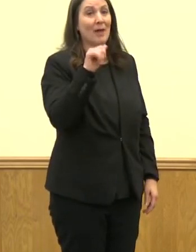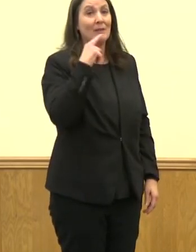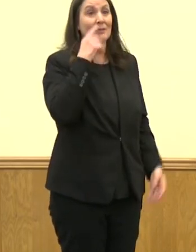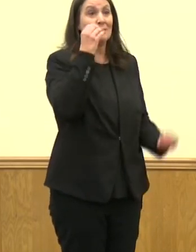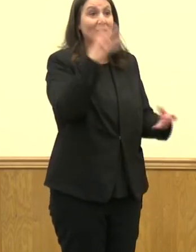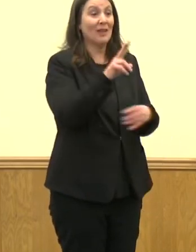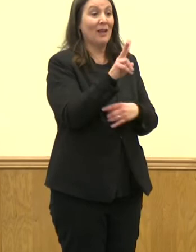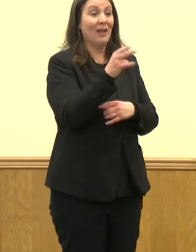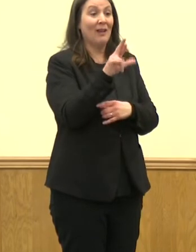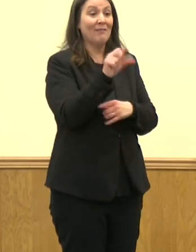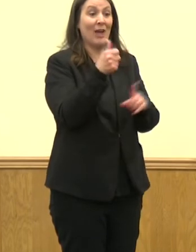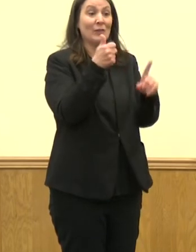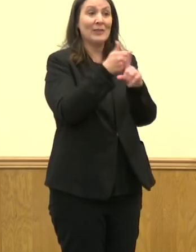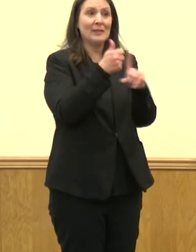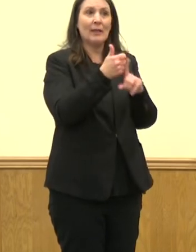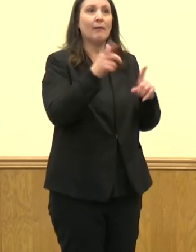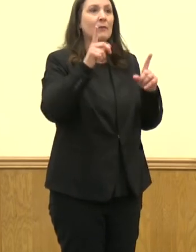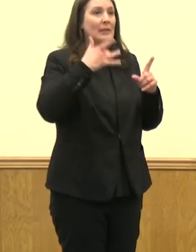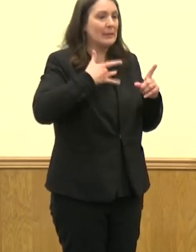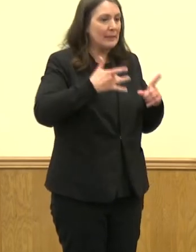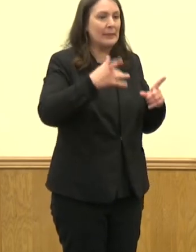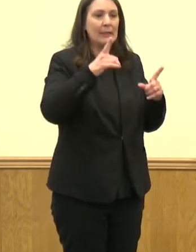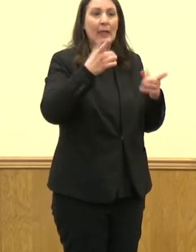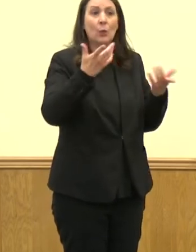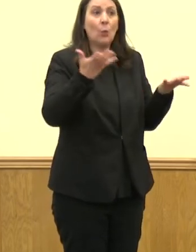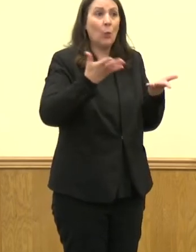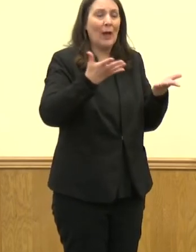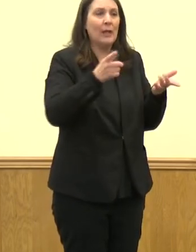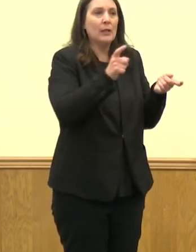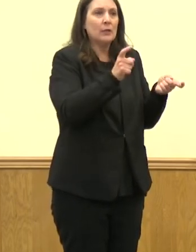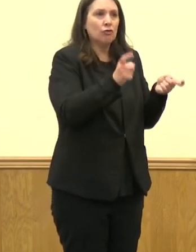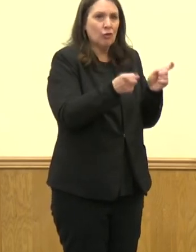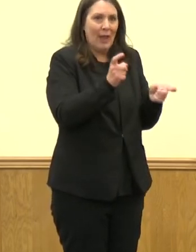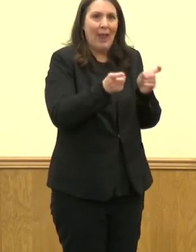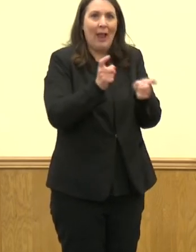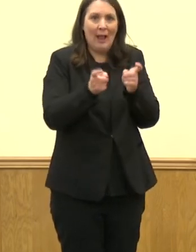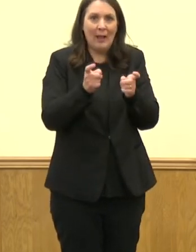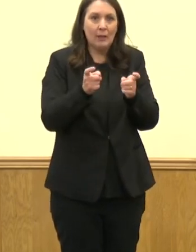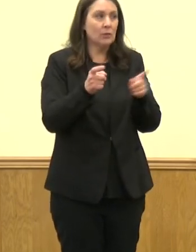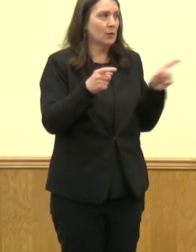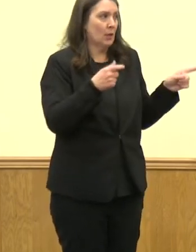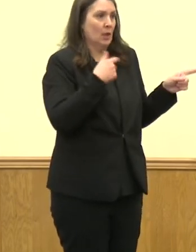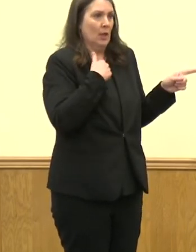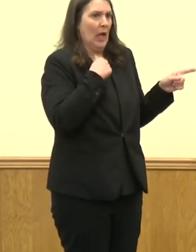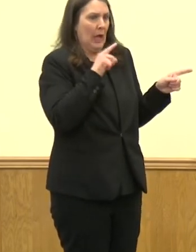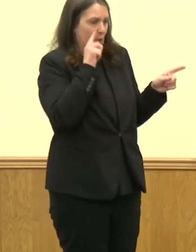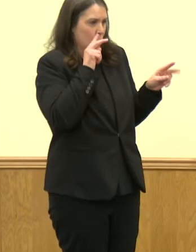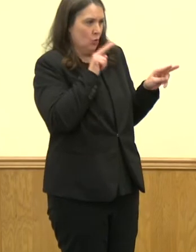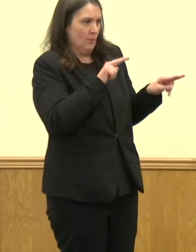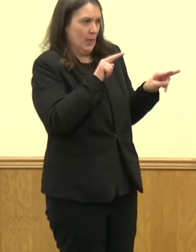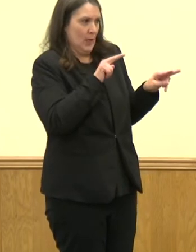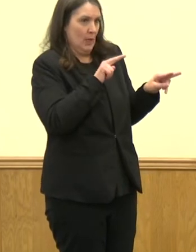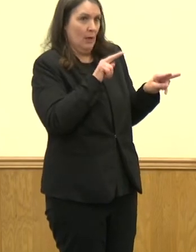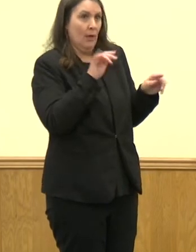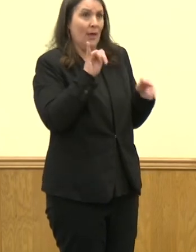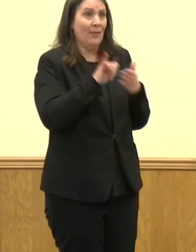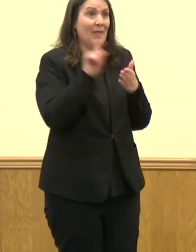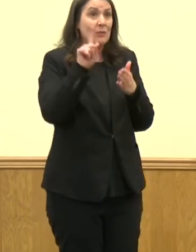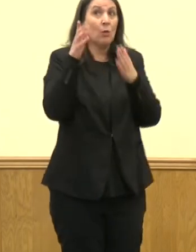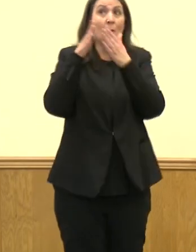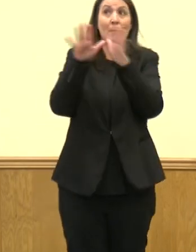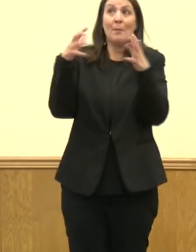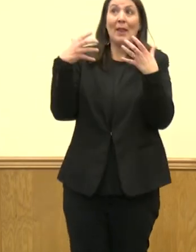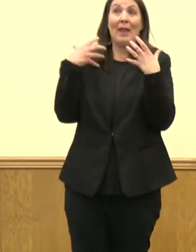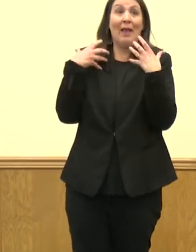do best out there is mutate. You know, in terms of concerns about them, we're always monitoring them. That's where the public health surveillance system that